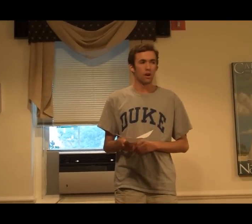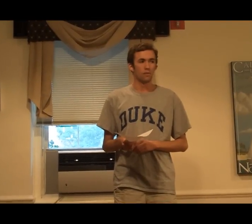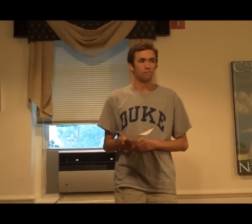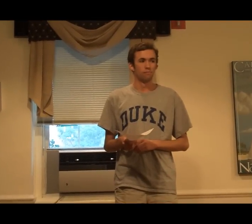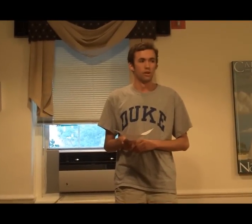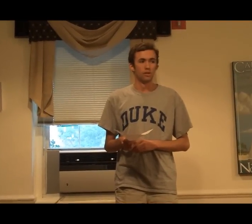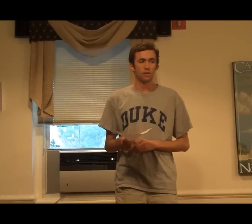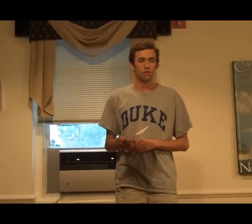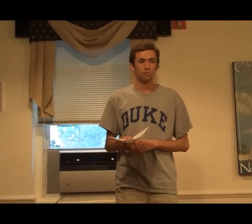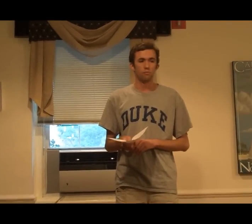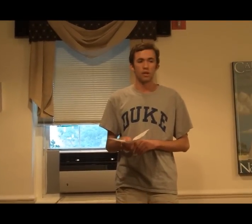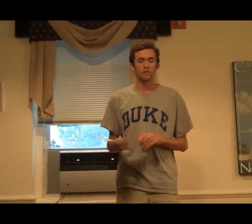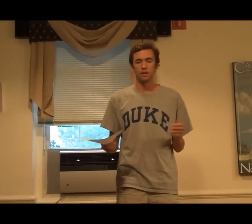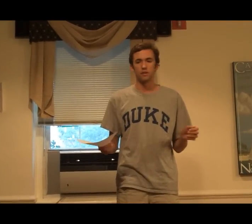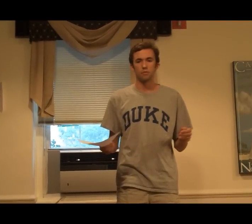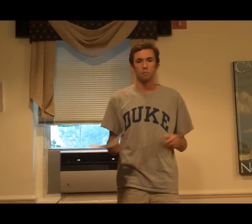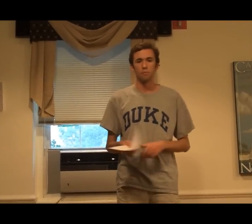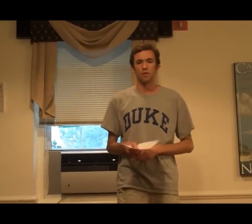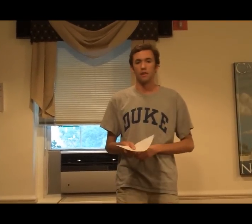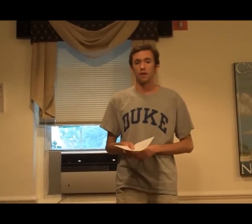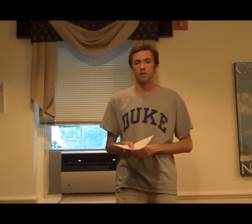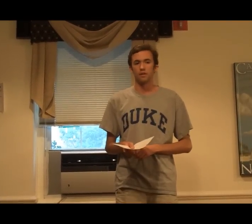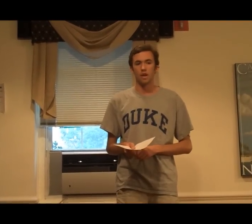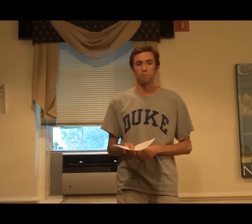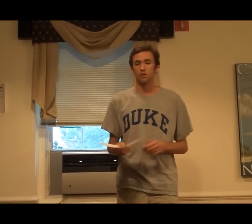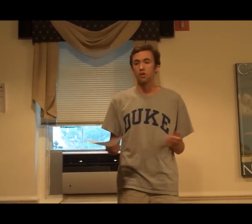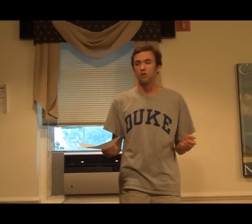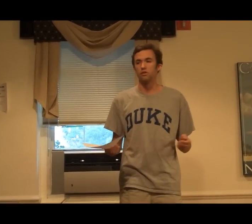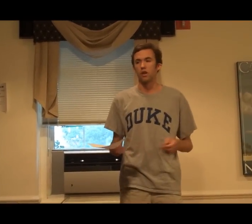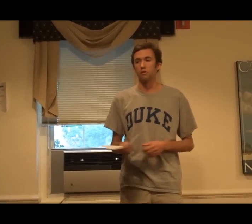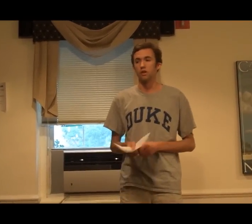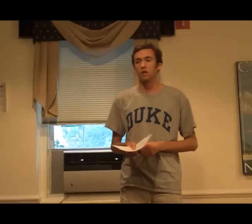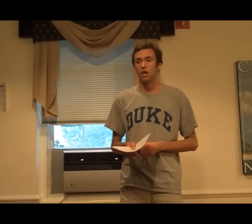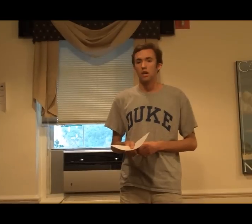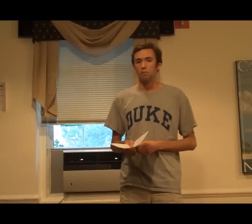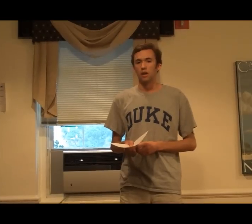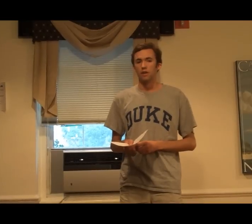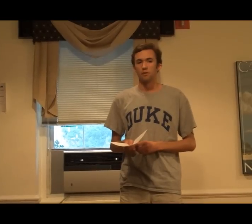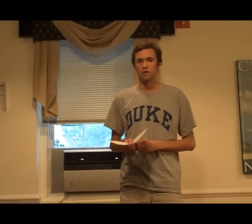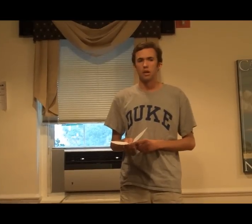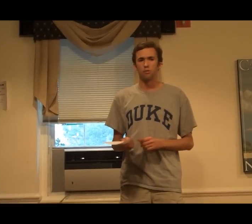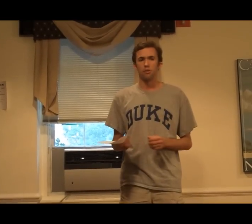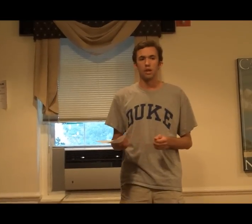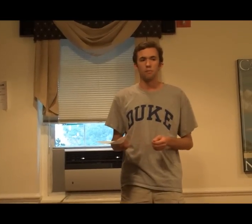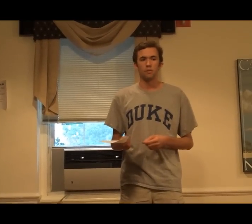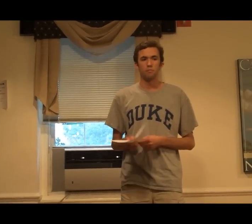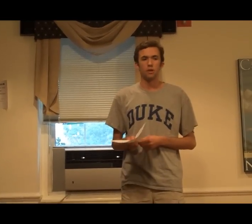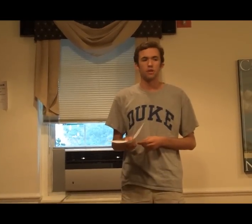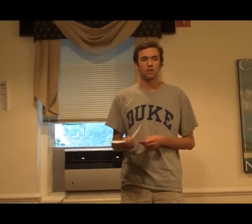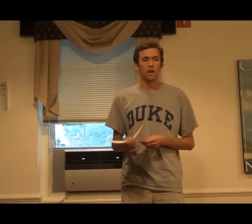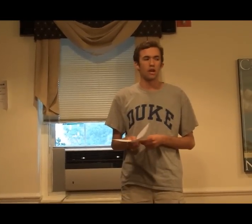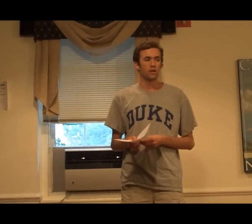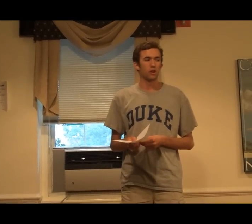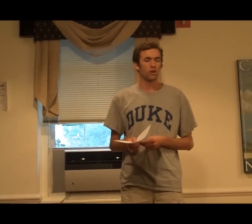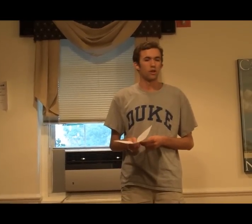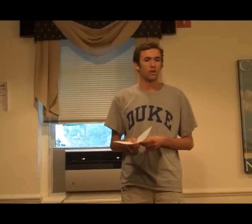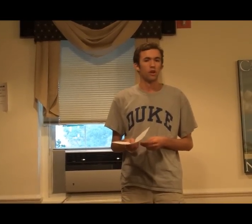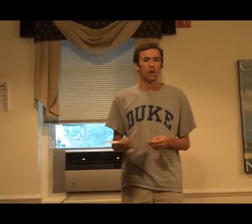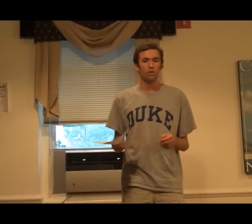Now, so because of this, some people thought that apes couldn't use language. But there was a couple named Beatrix and Alan Gardner who